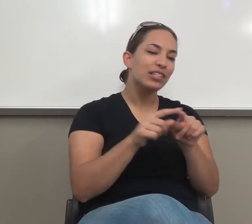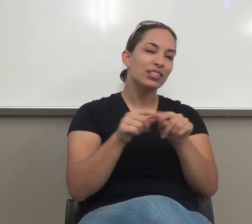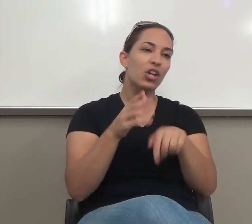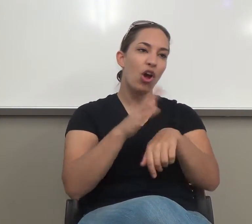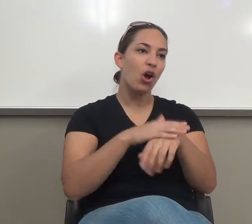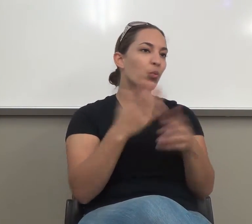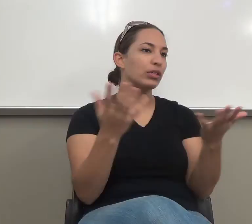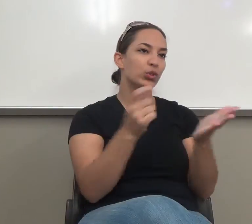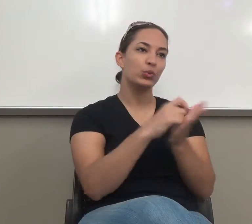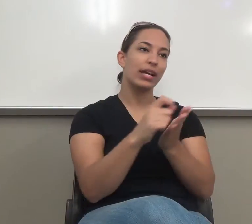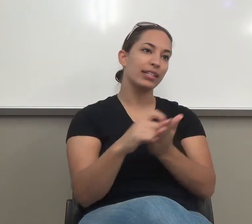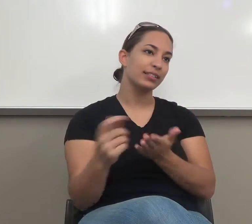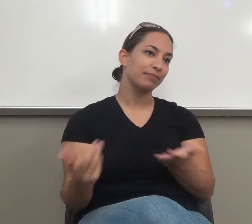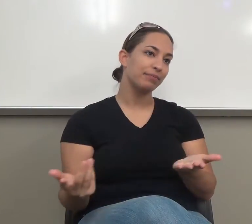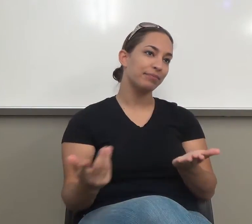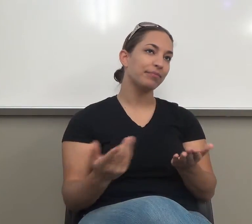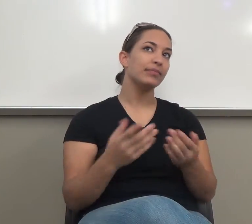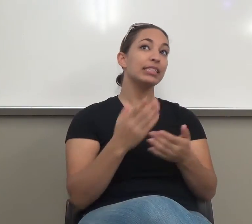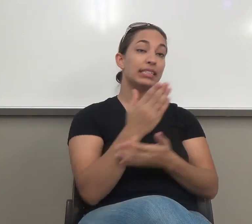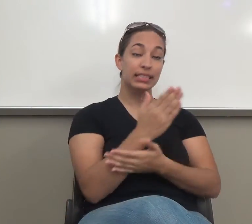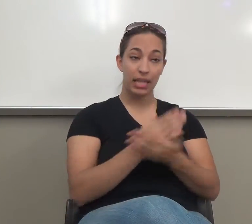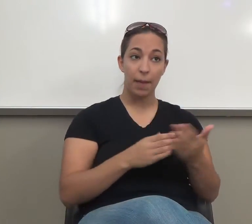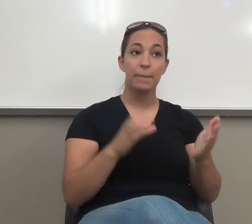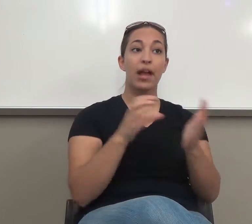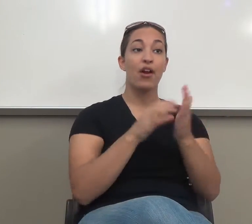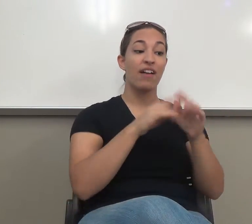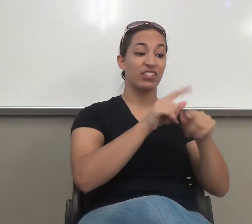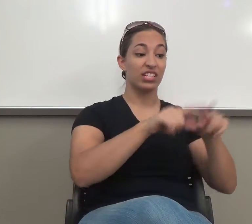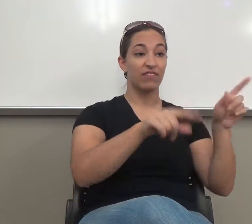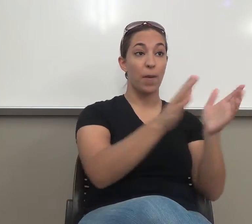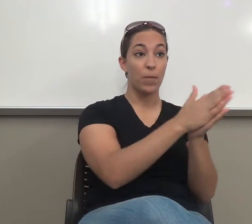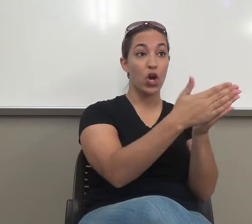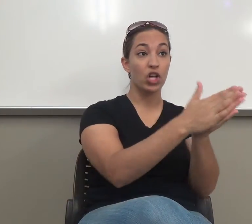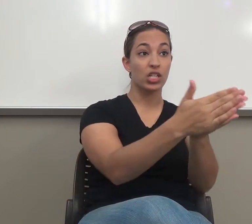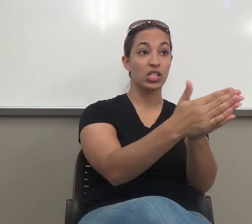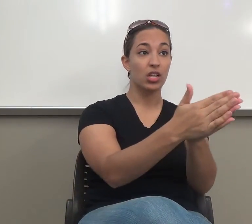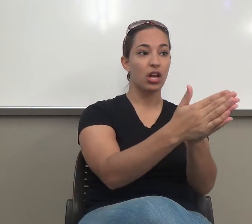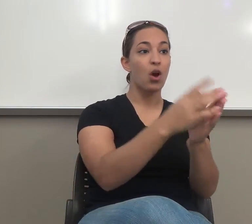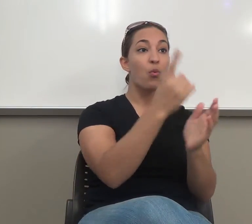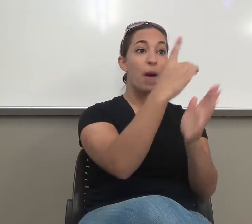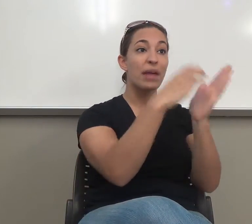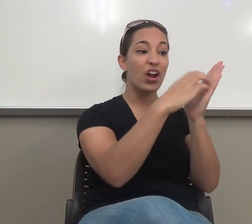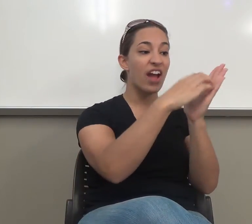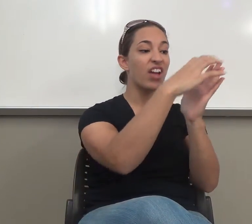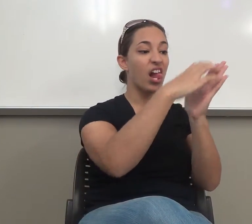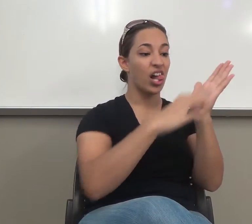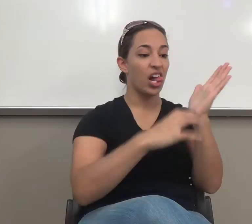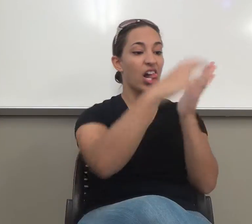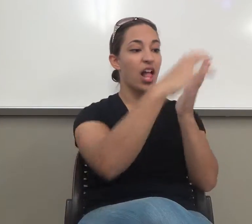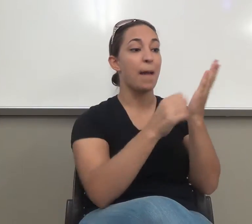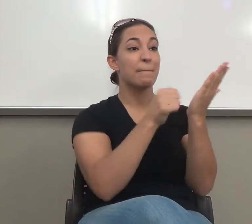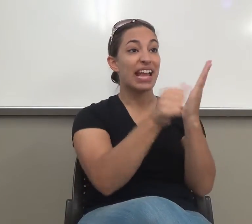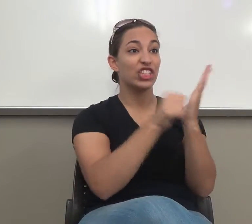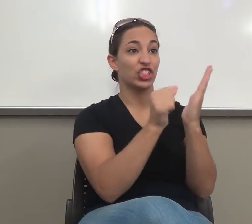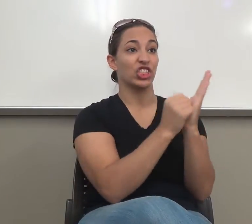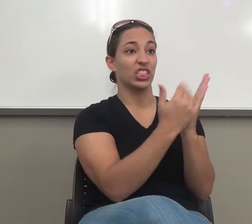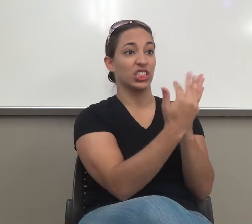paragraphs in various books are pages and pages long. Okay? Some are just one sentence.